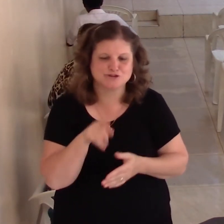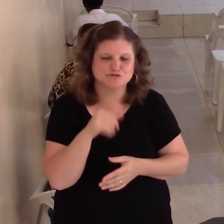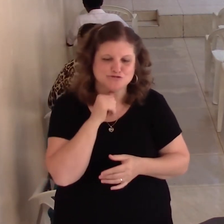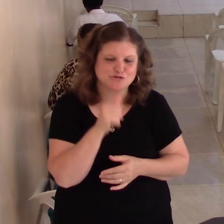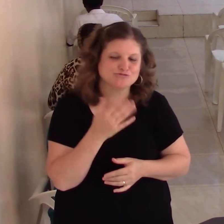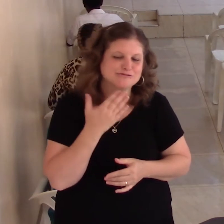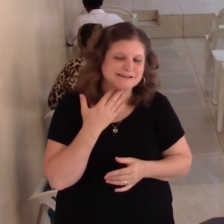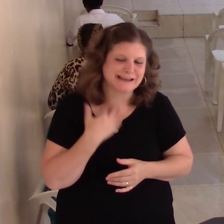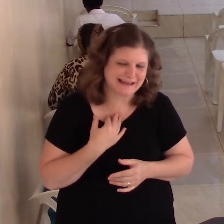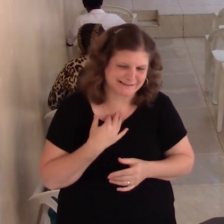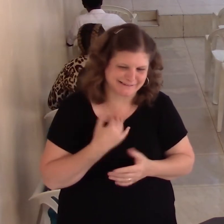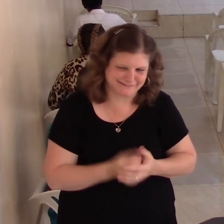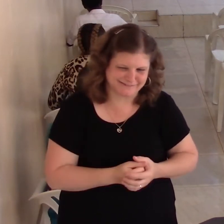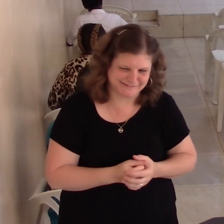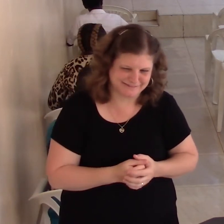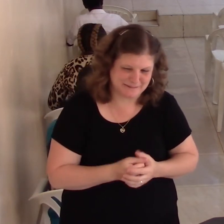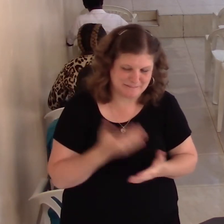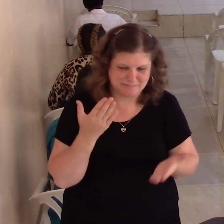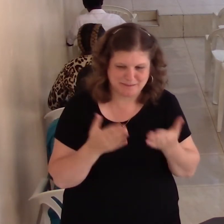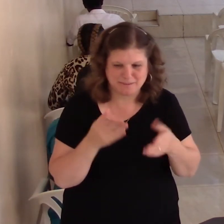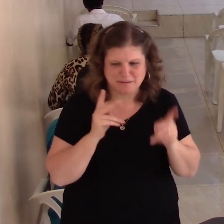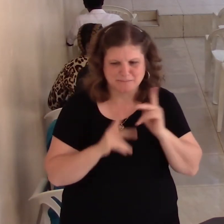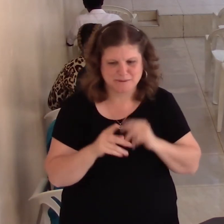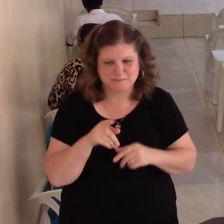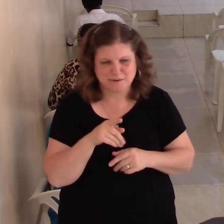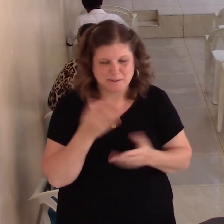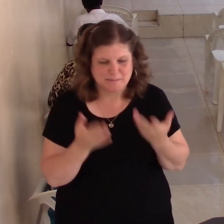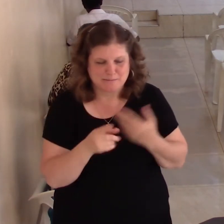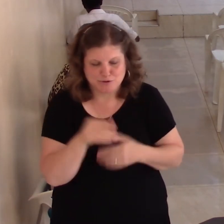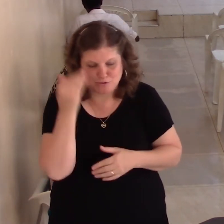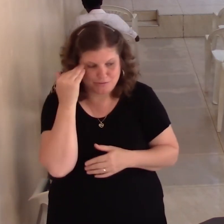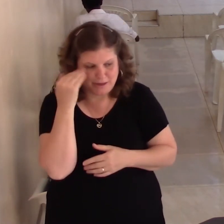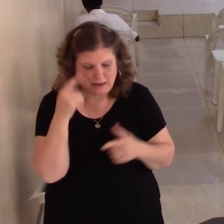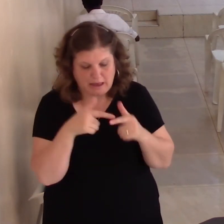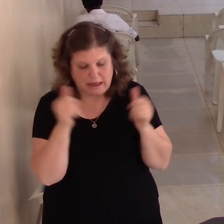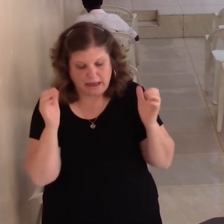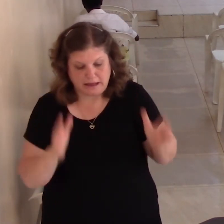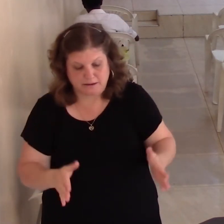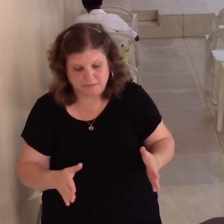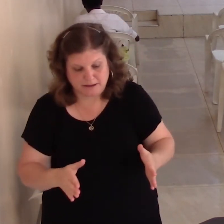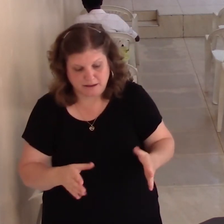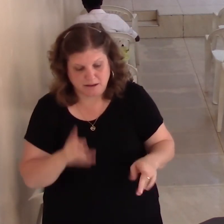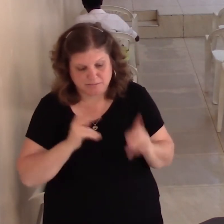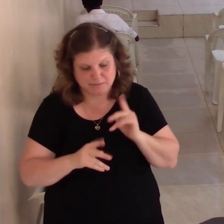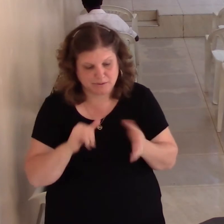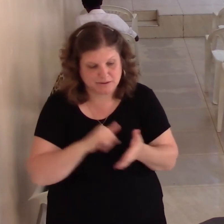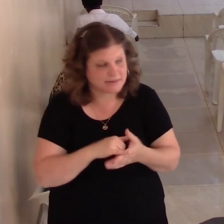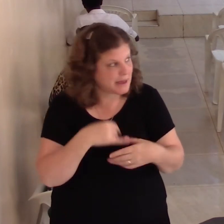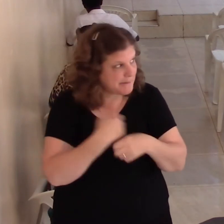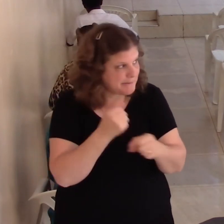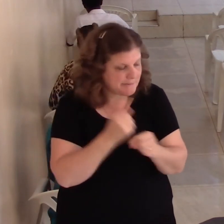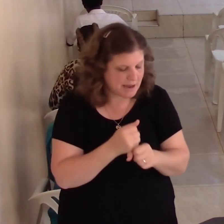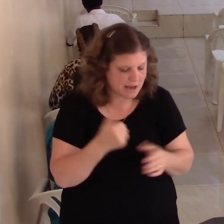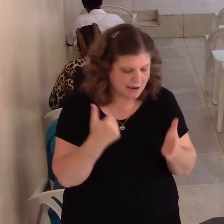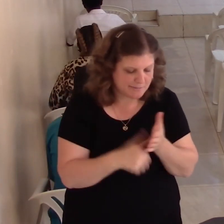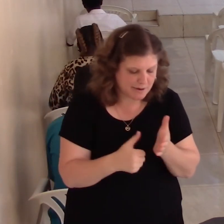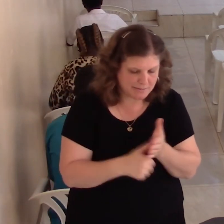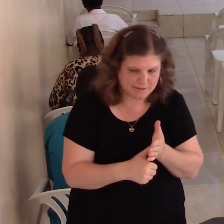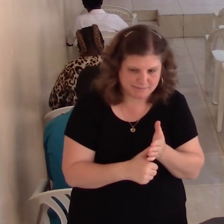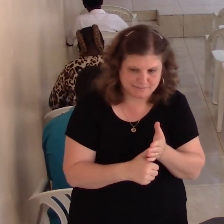you might think was an enemy. Pray for those that you think would cause you a brotherhood. And I'm not talking about God kill them. No, we're not